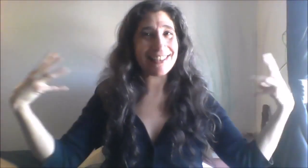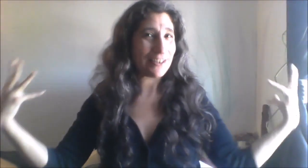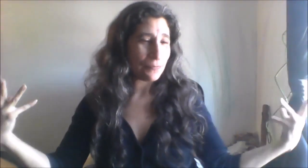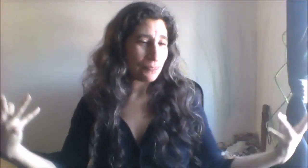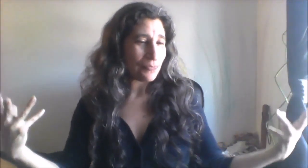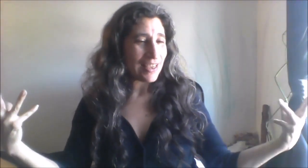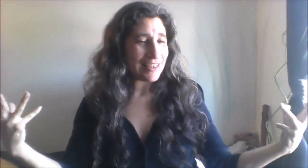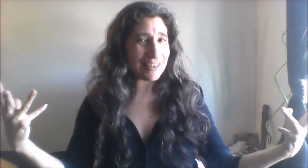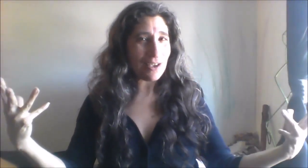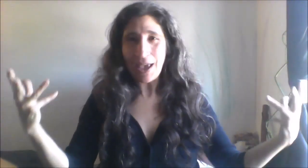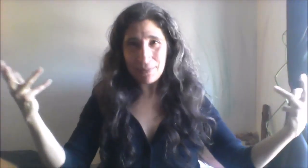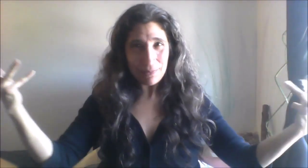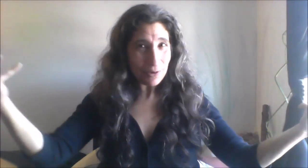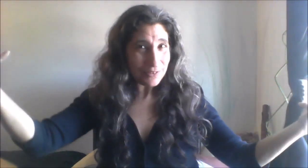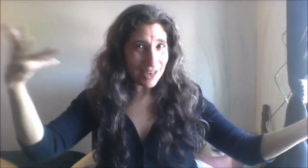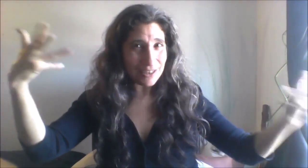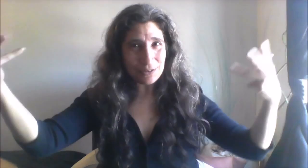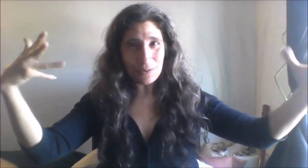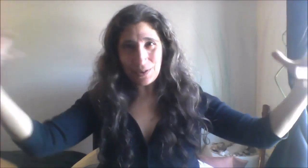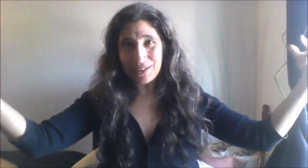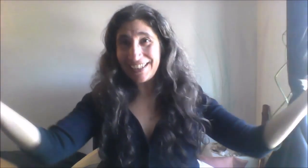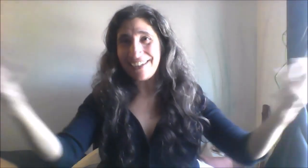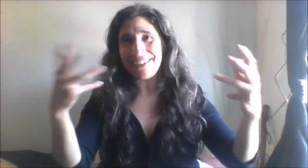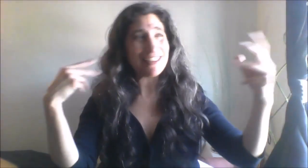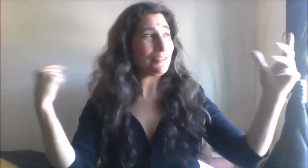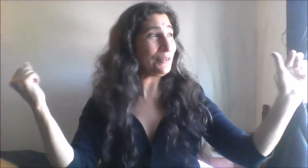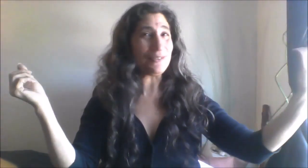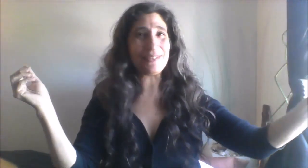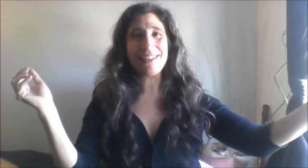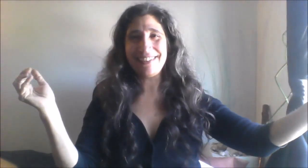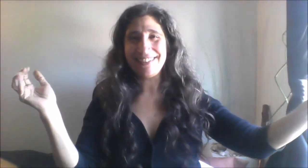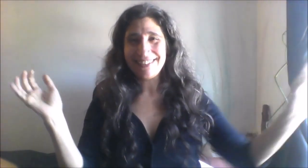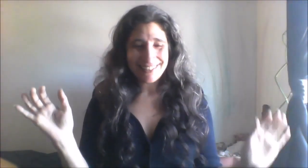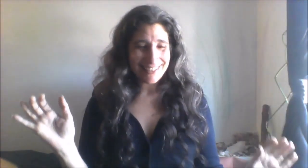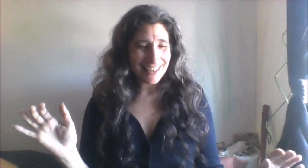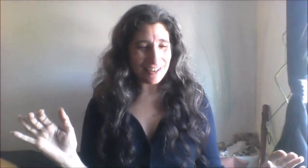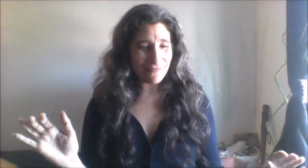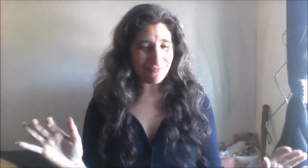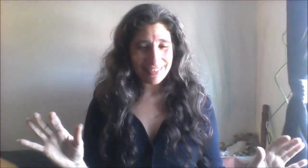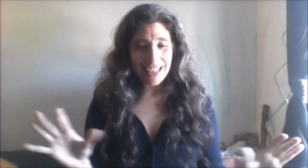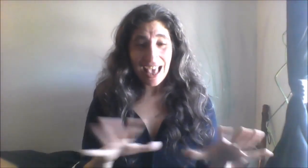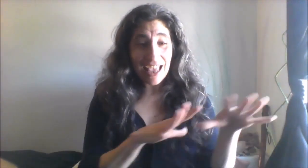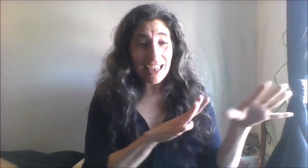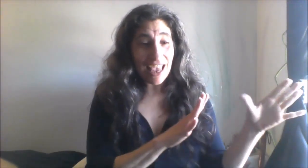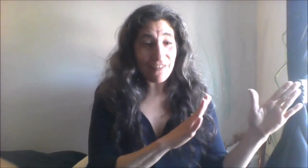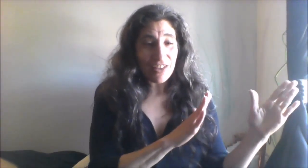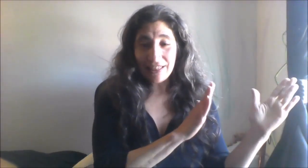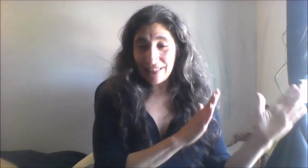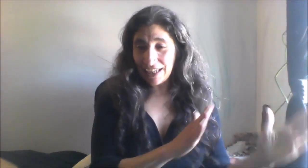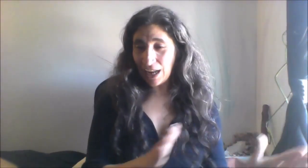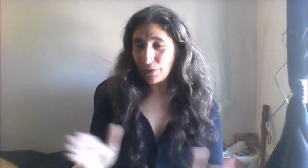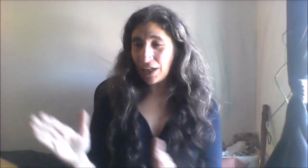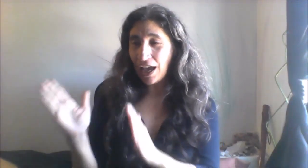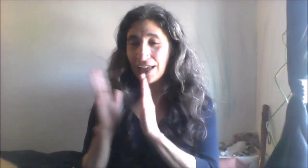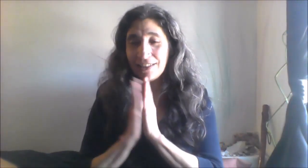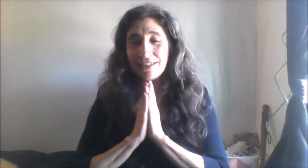so happy birthday to all Arians I have laid out the cards